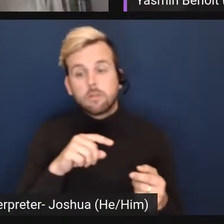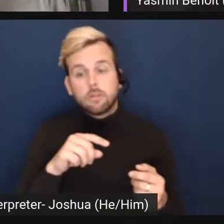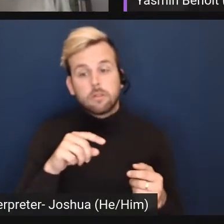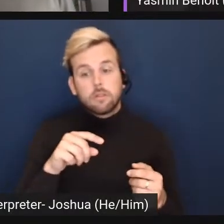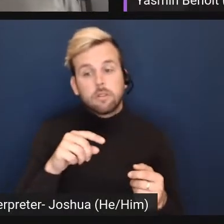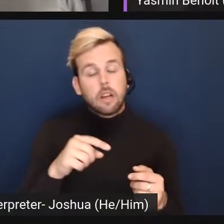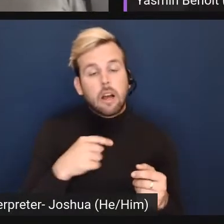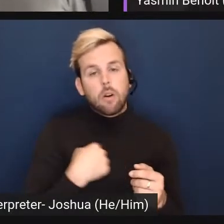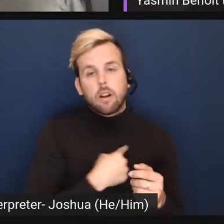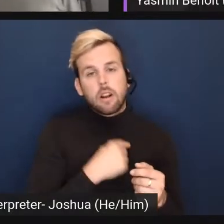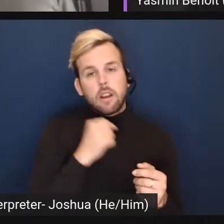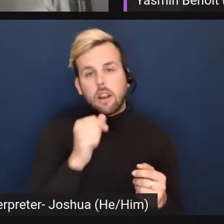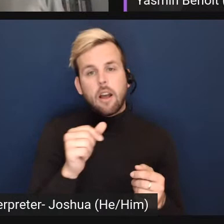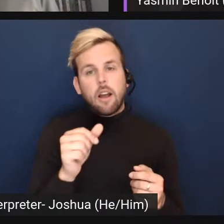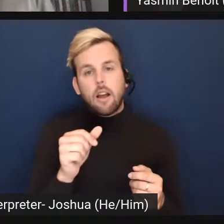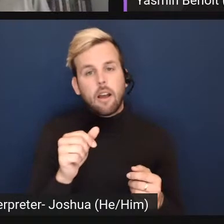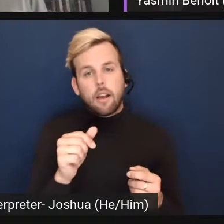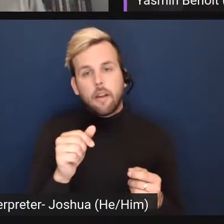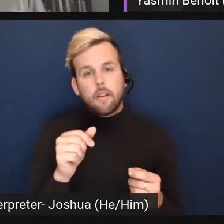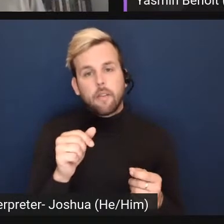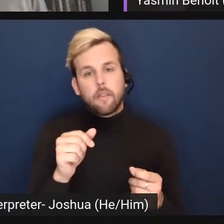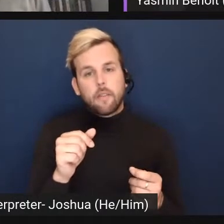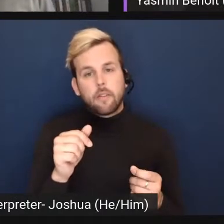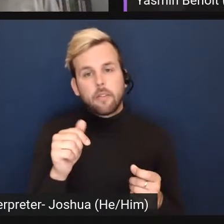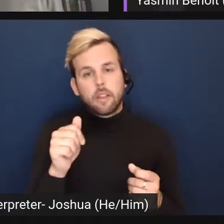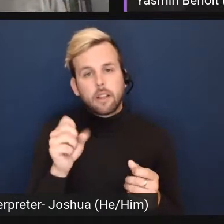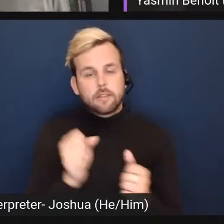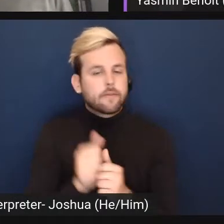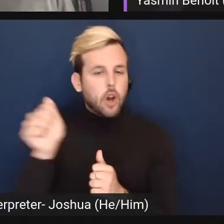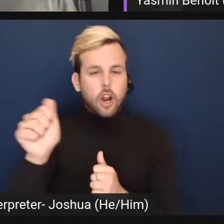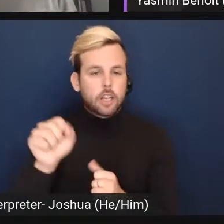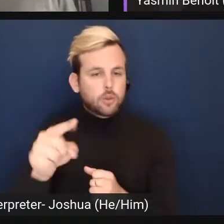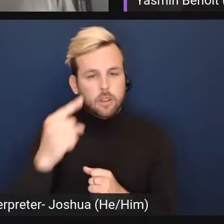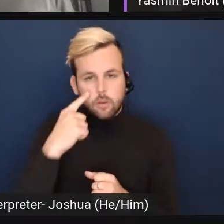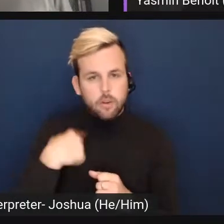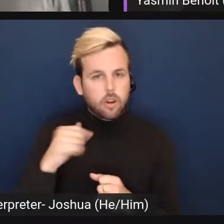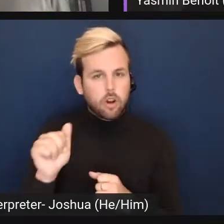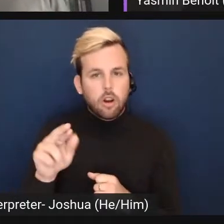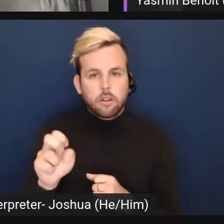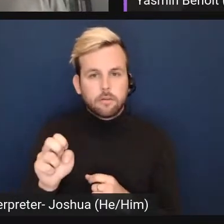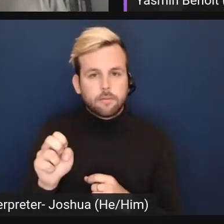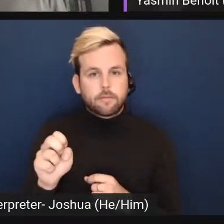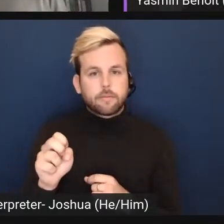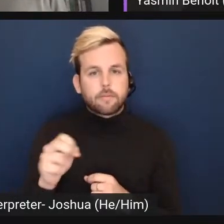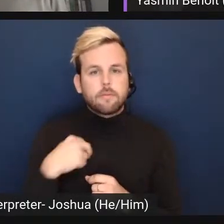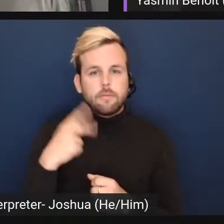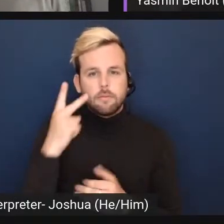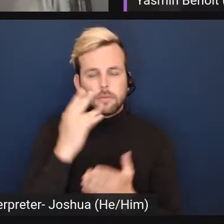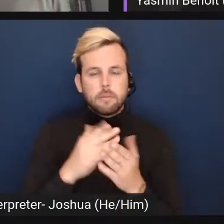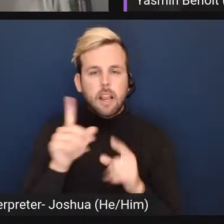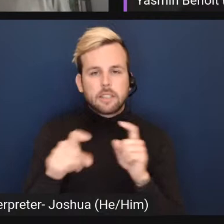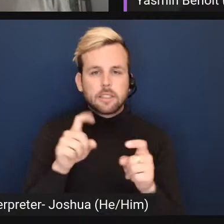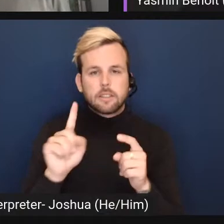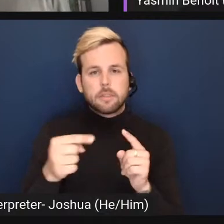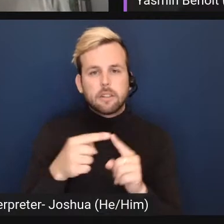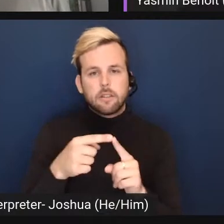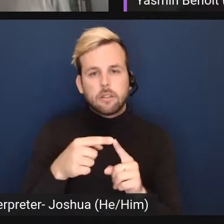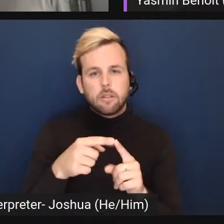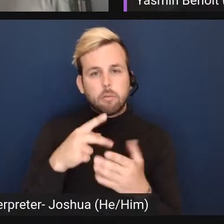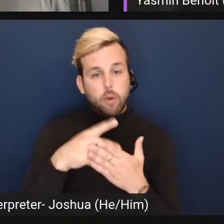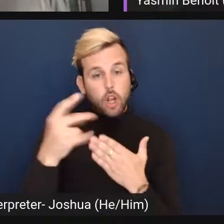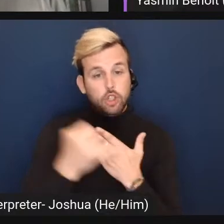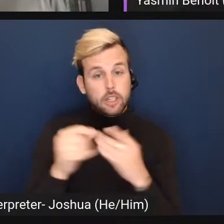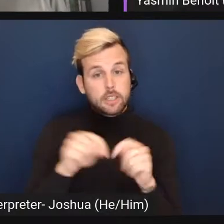as, as far as you probably might think we are. Um, I think some people asking about the project team,